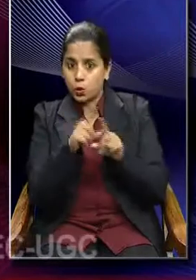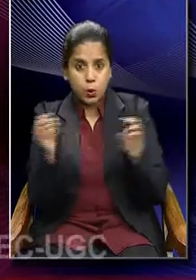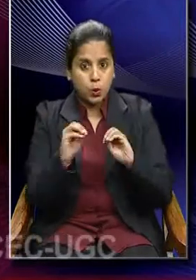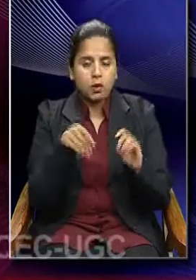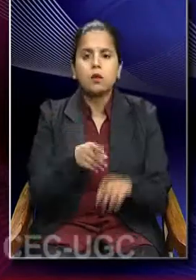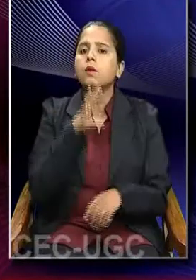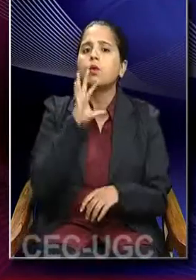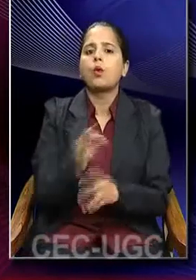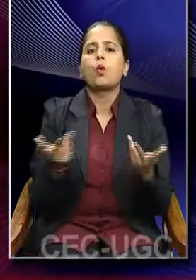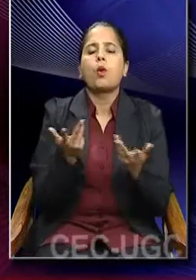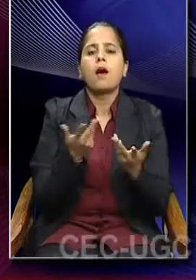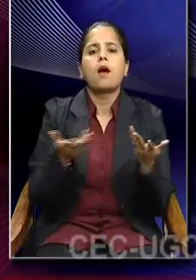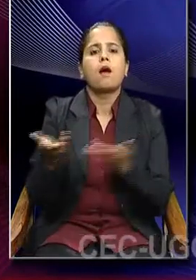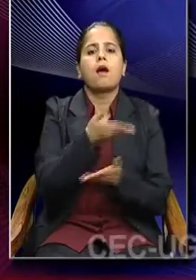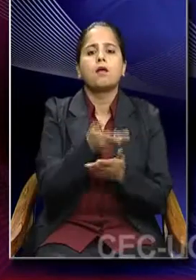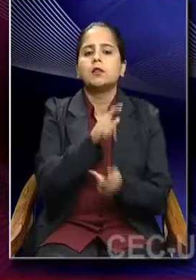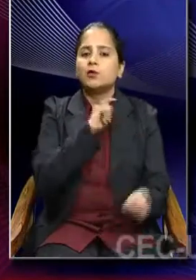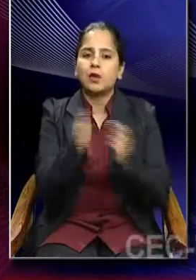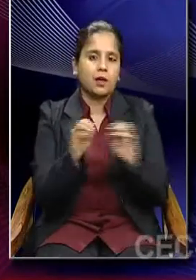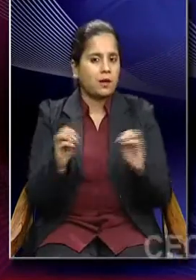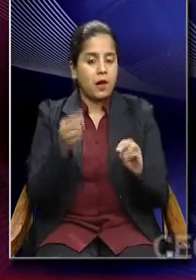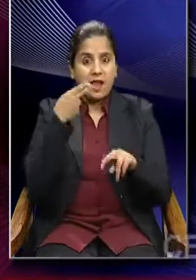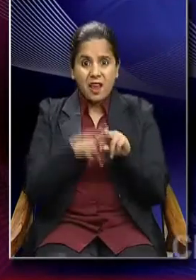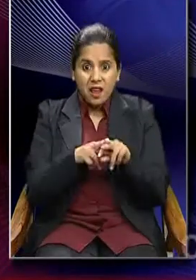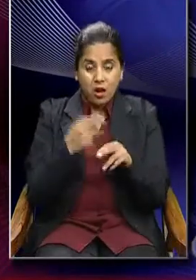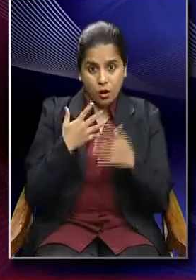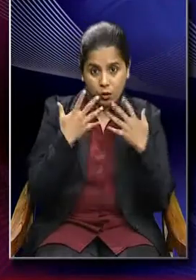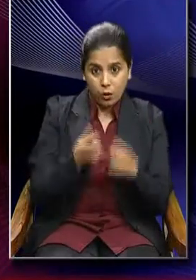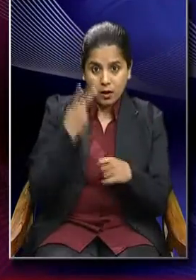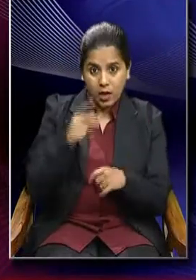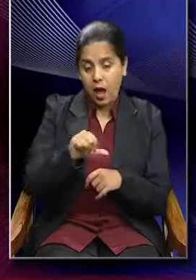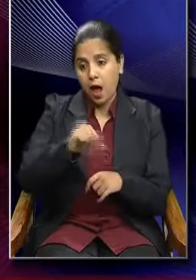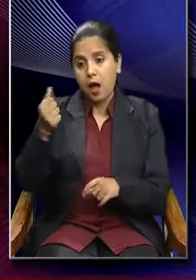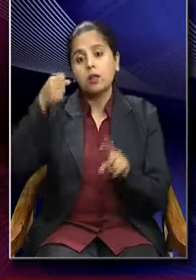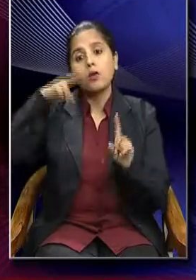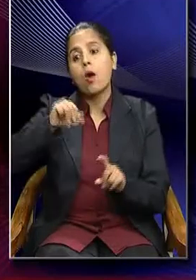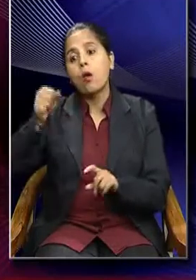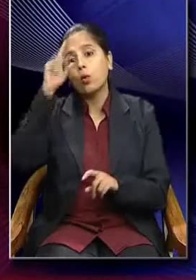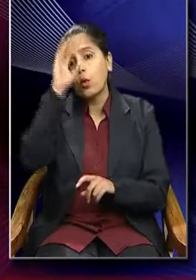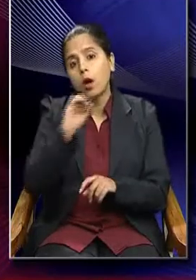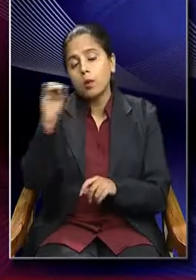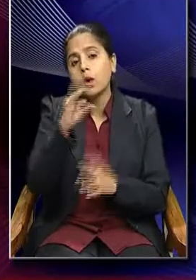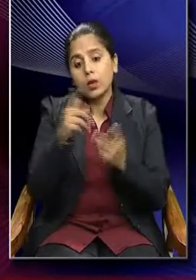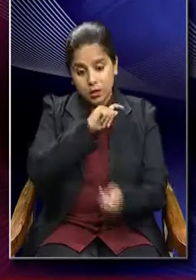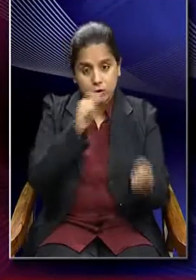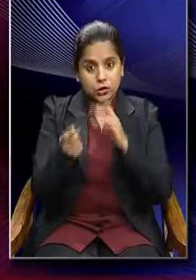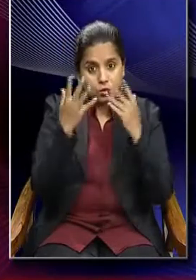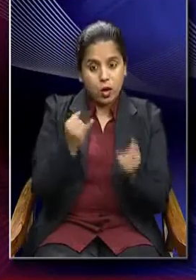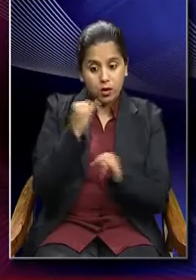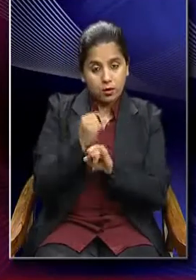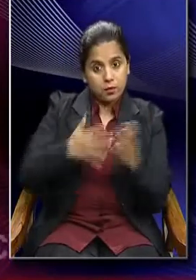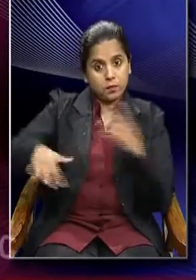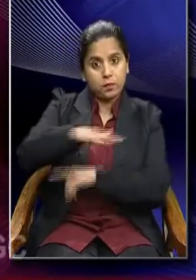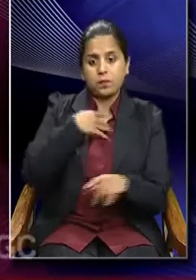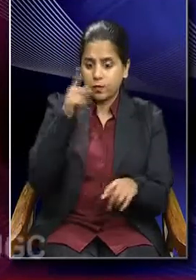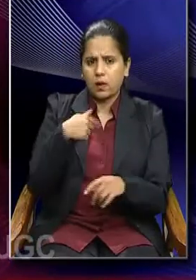reality will remain unchanged. If we want to see the other side or we want to see the change in institution, we